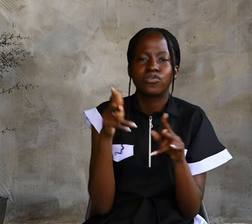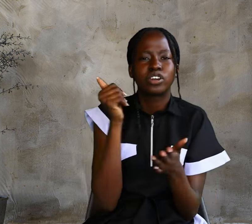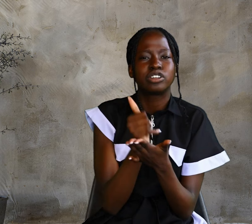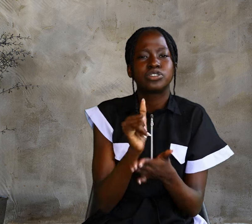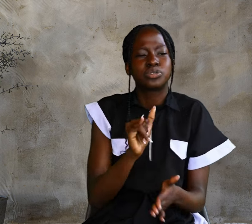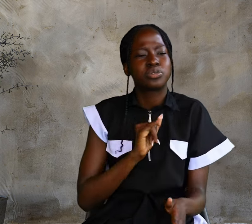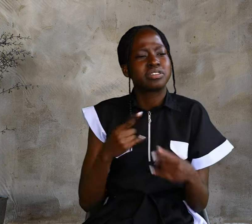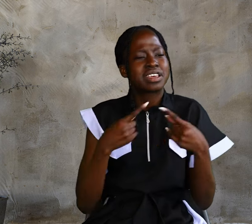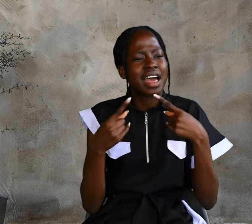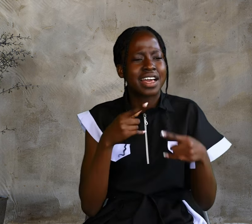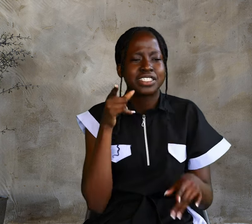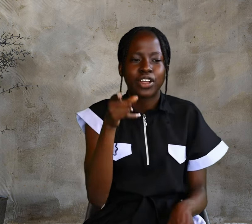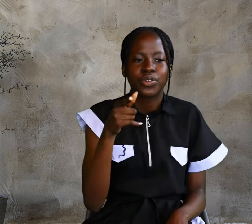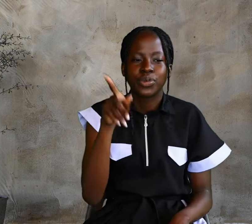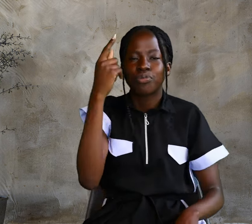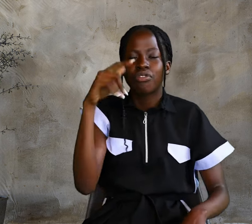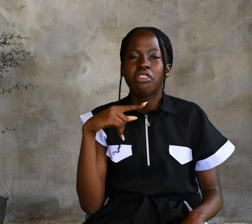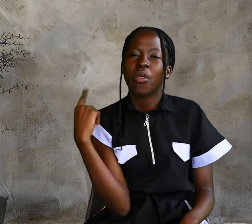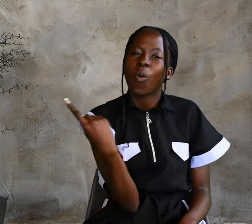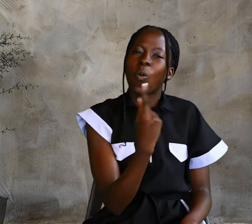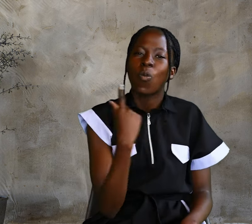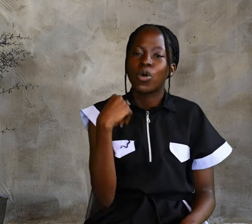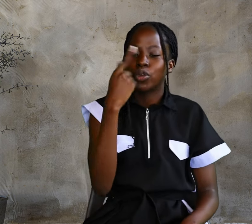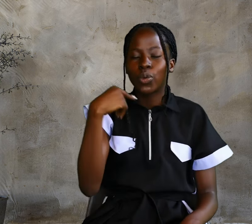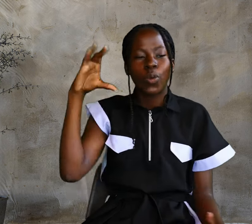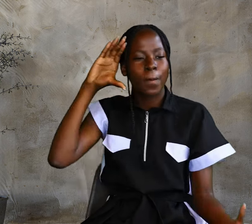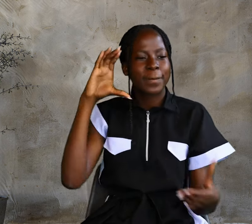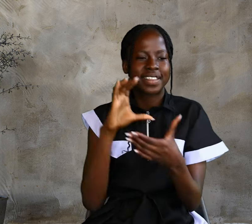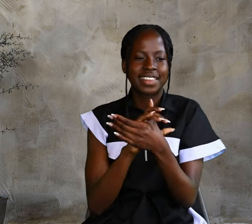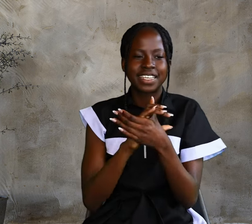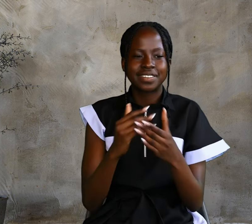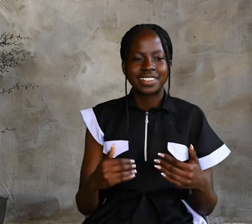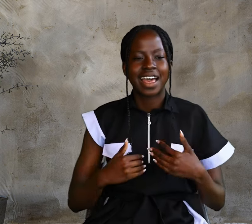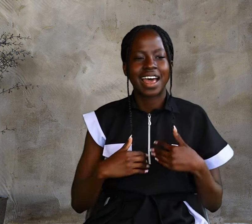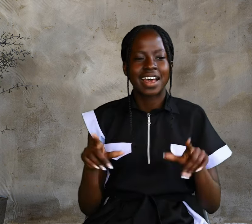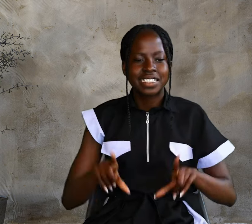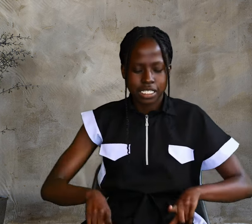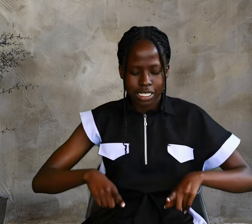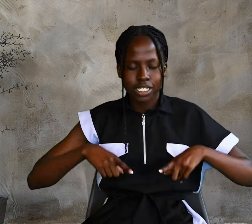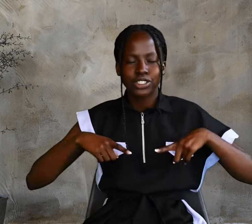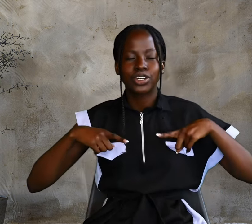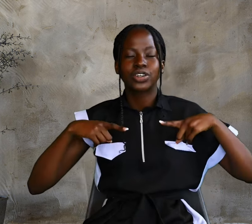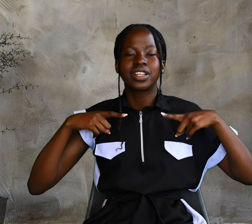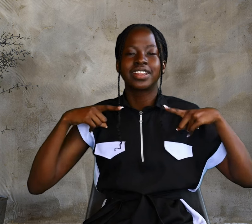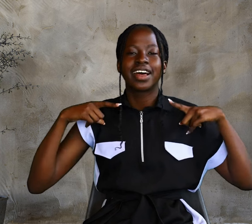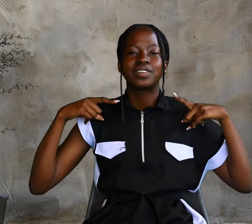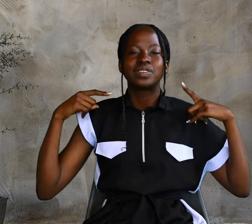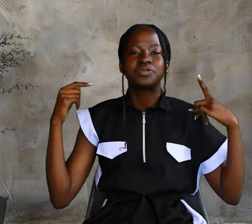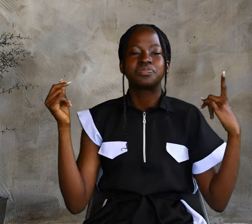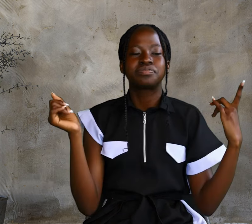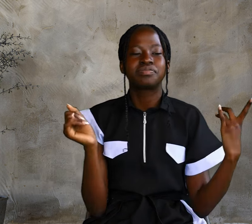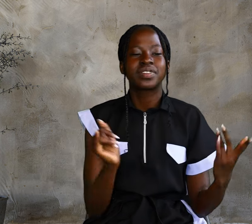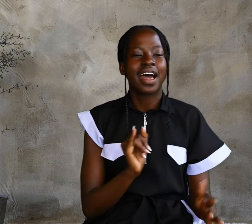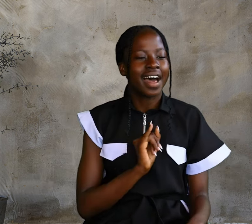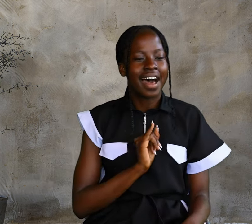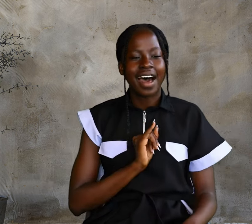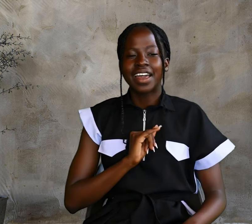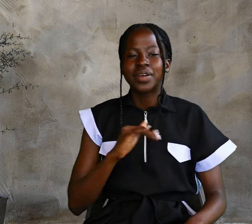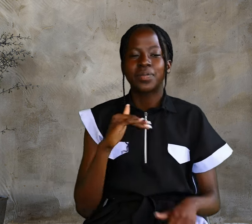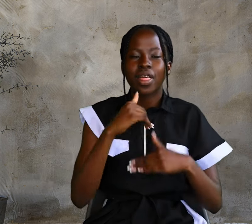Very truly, I tell you, the one who believes has eternal life. I am